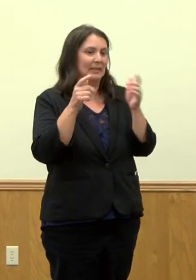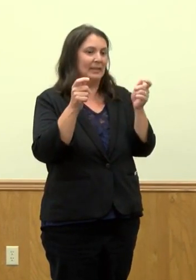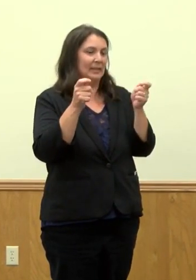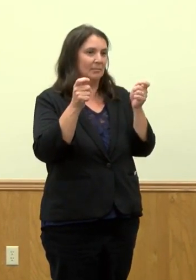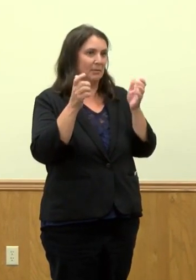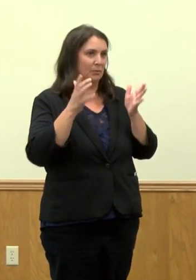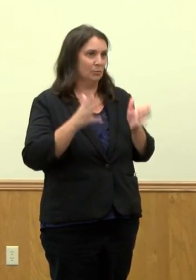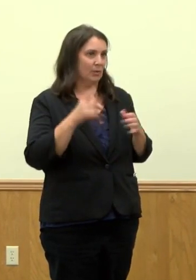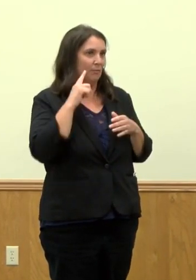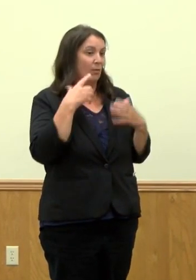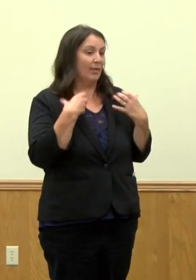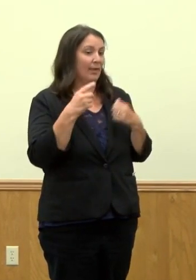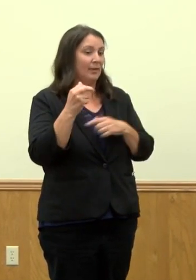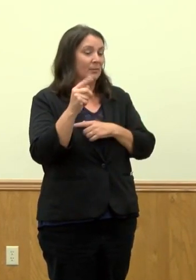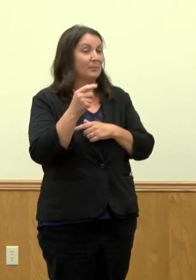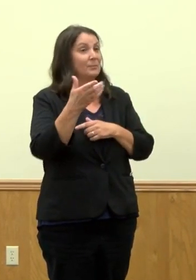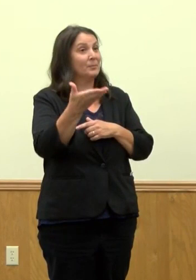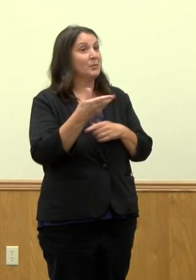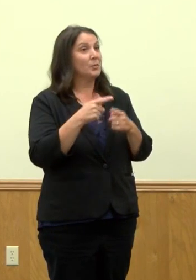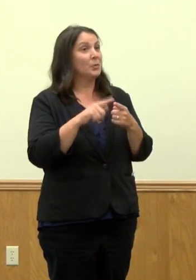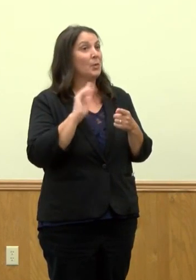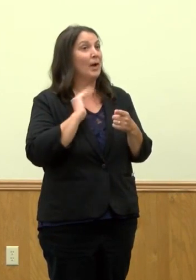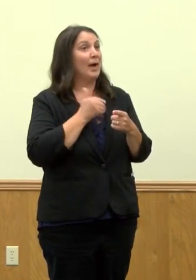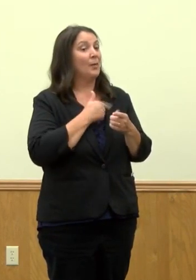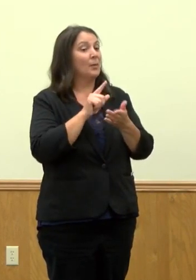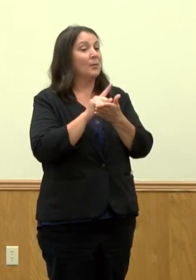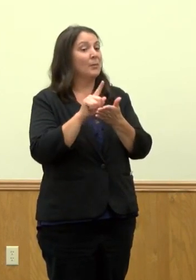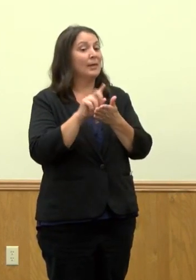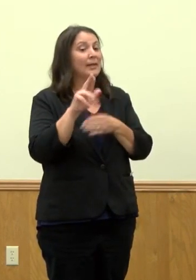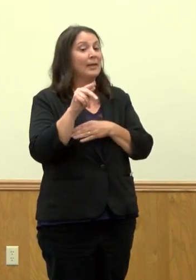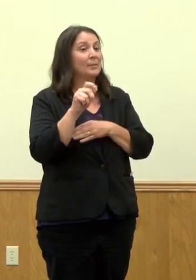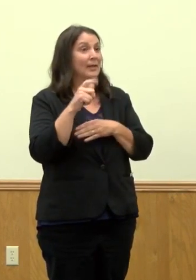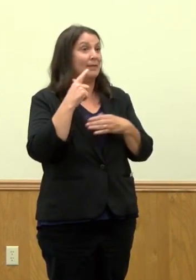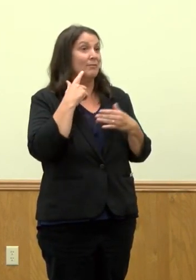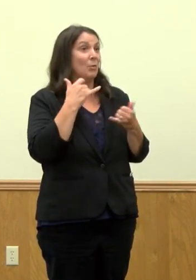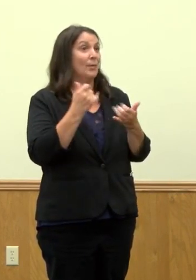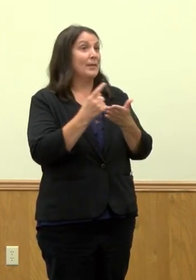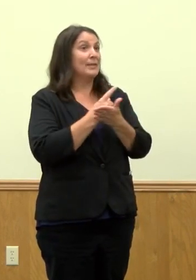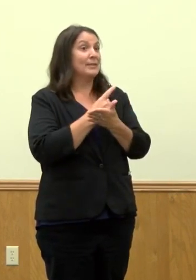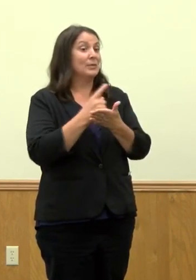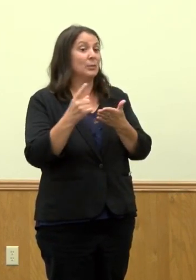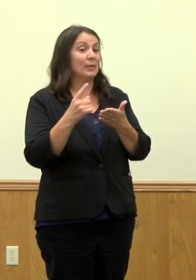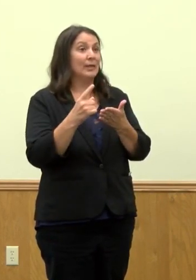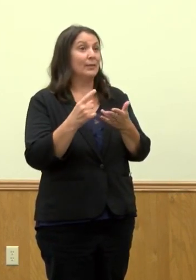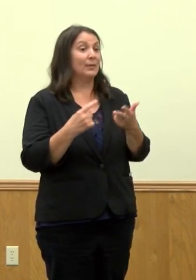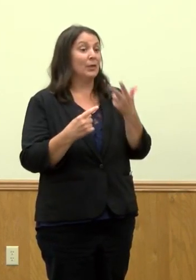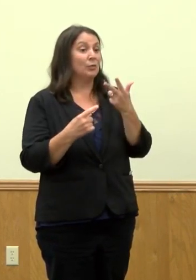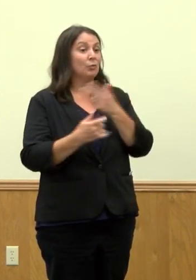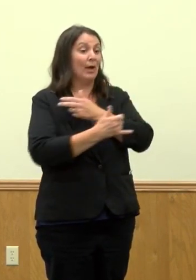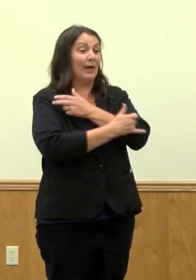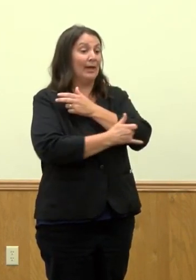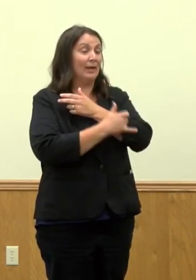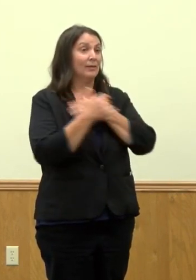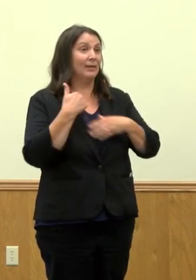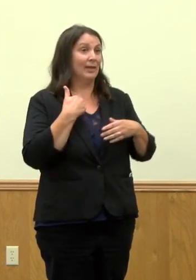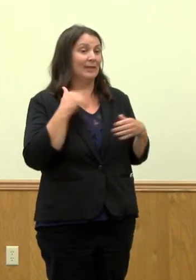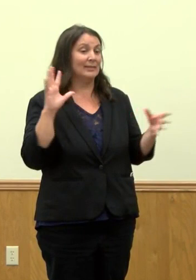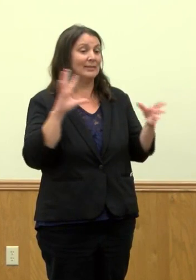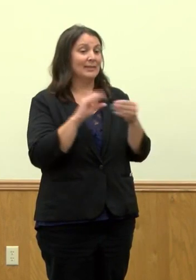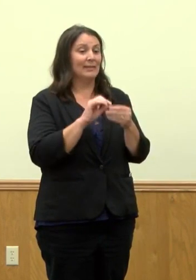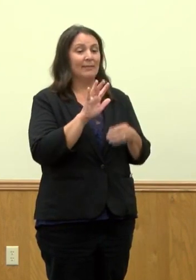weekly COVID update. For Thursday, September 30th, the Tri-County region now sits at 52